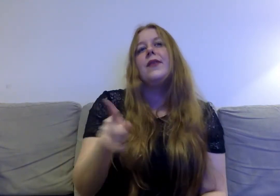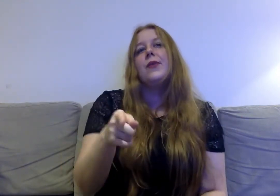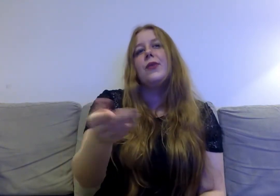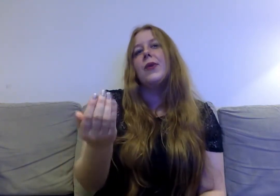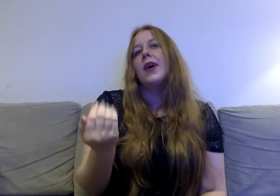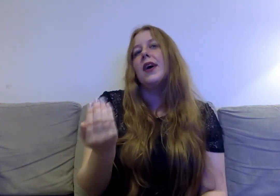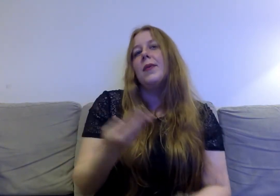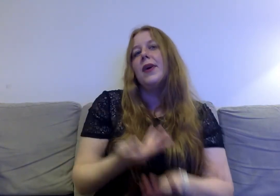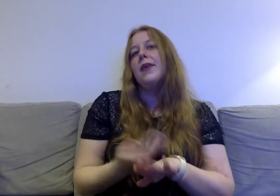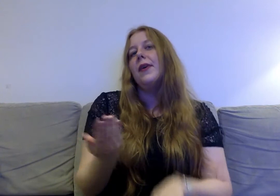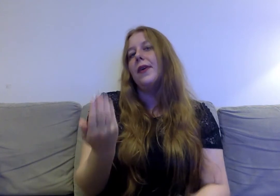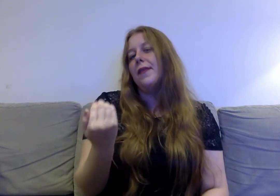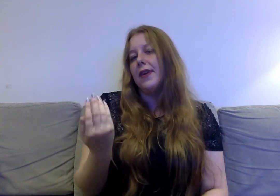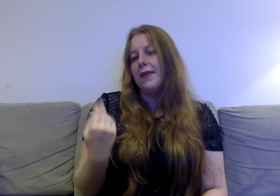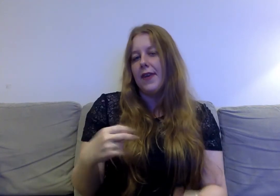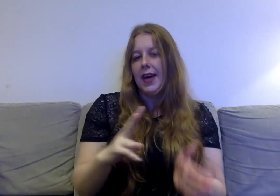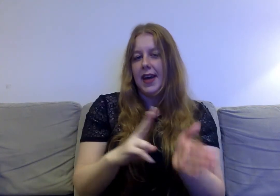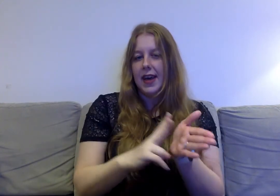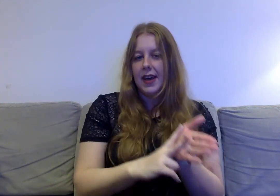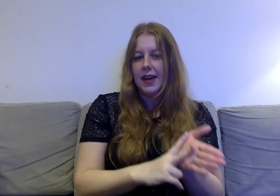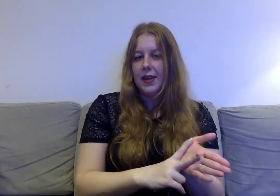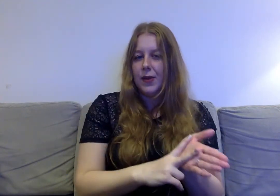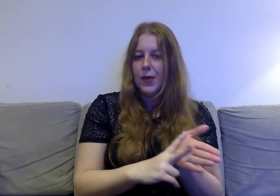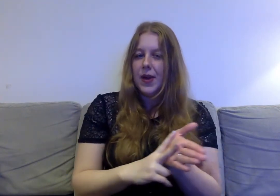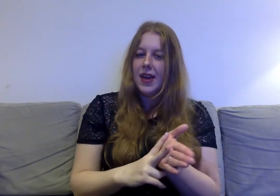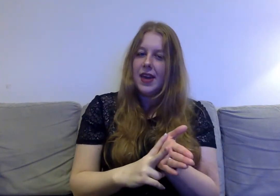don't you come on over me? I'm of radio